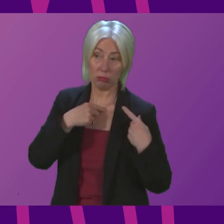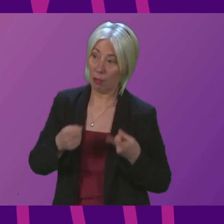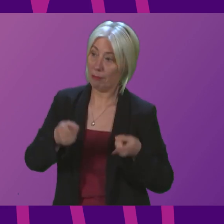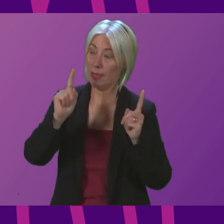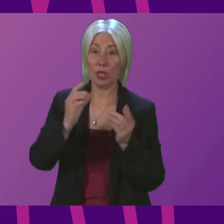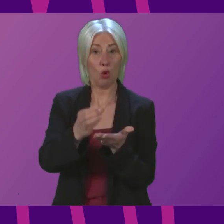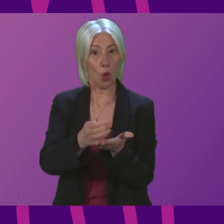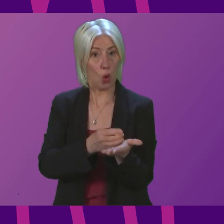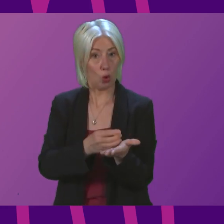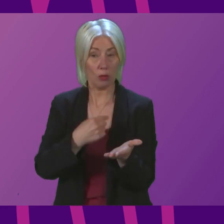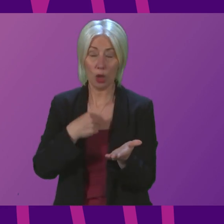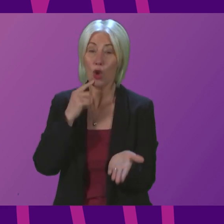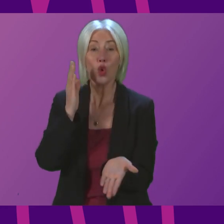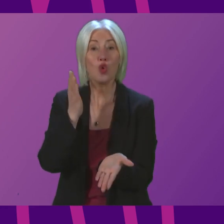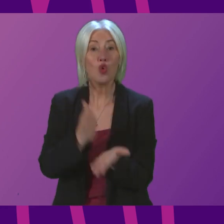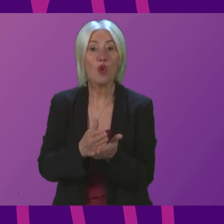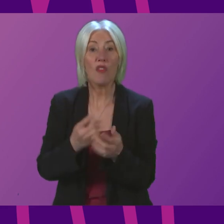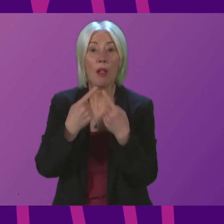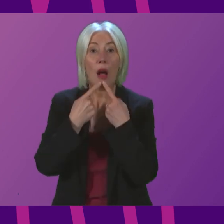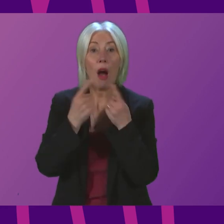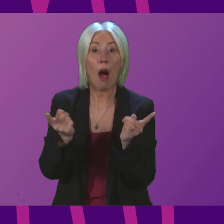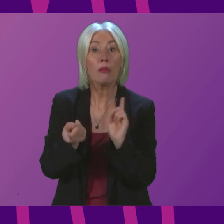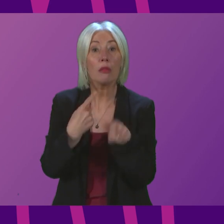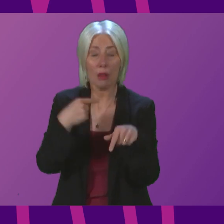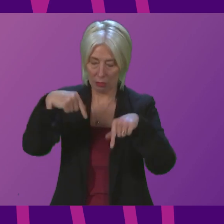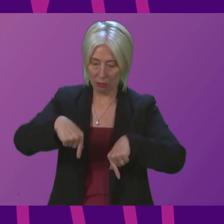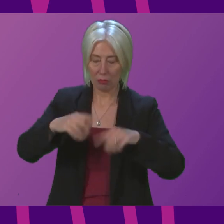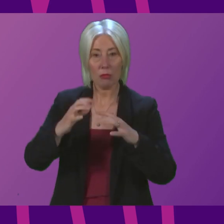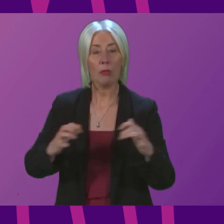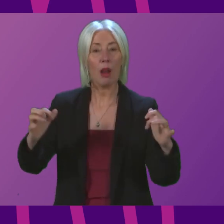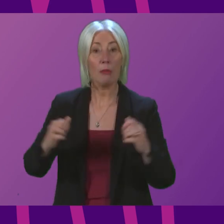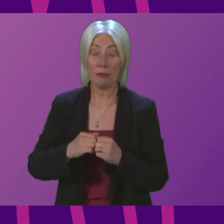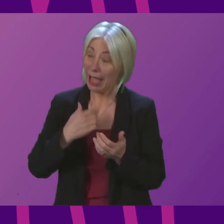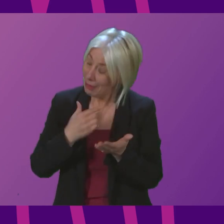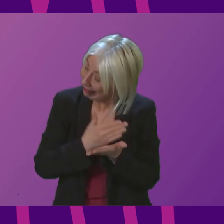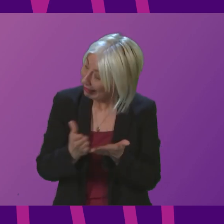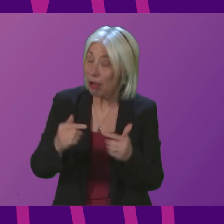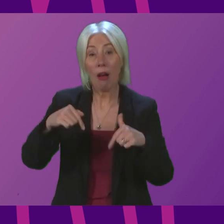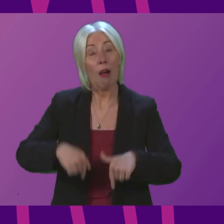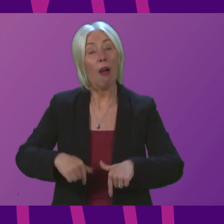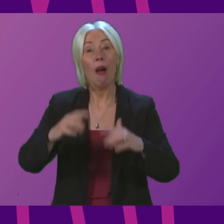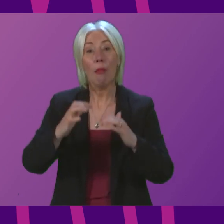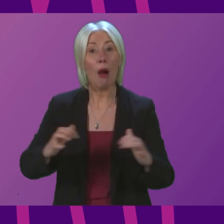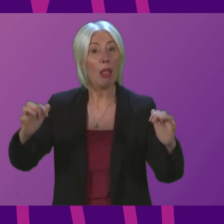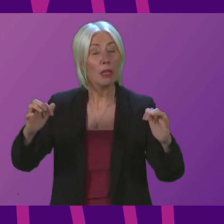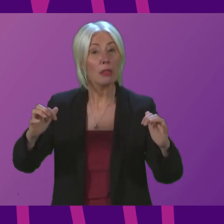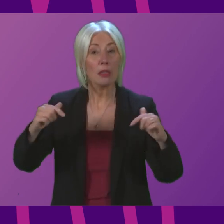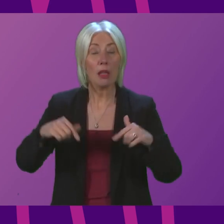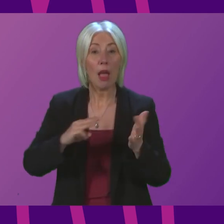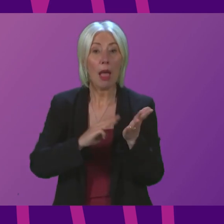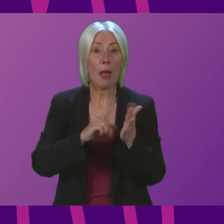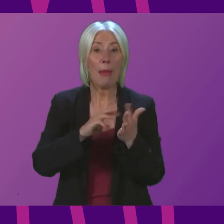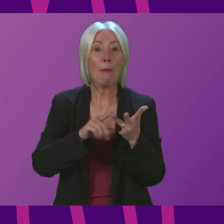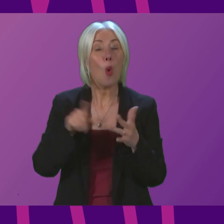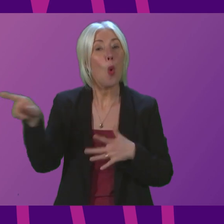Code to give truthful answers to Parliament, I'm making it clear to Parliament that the memo that